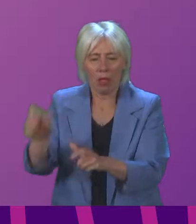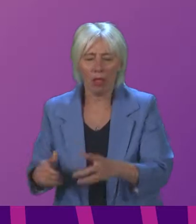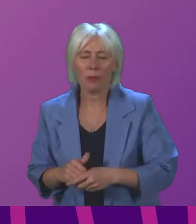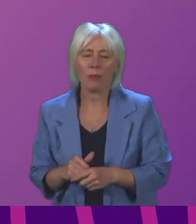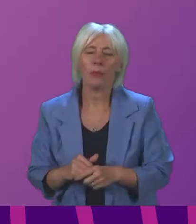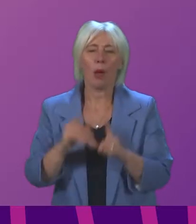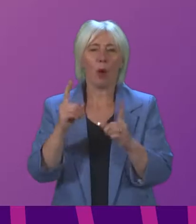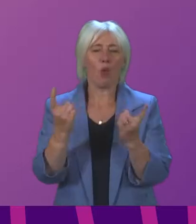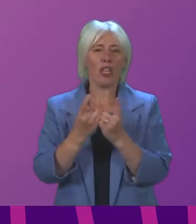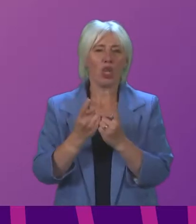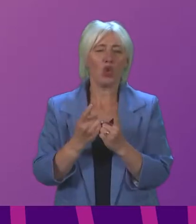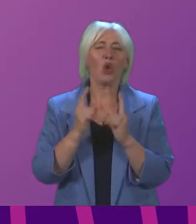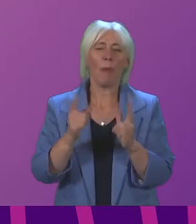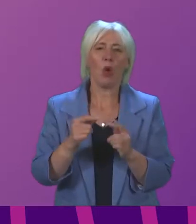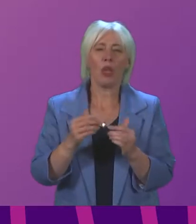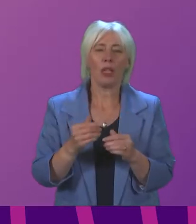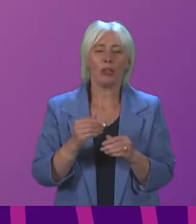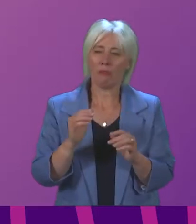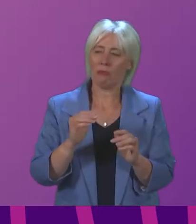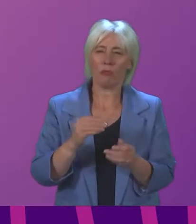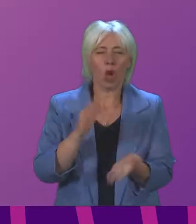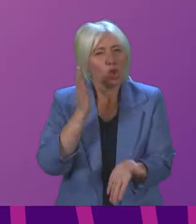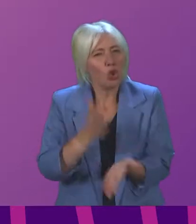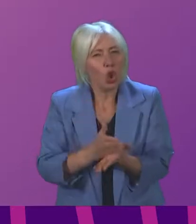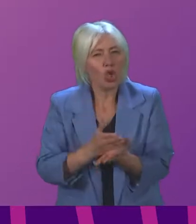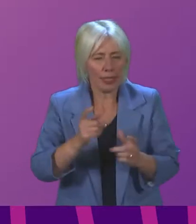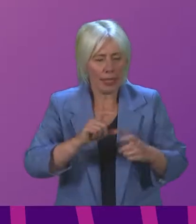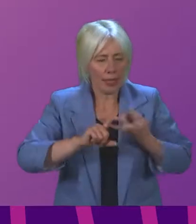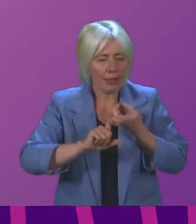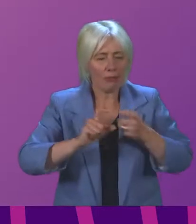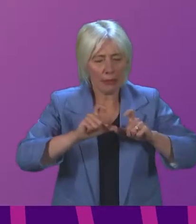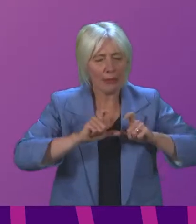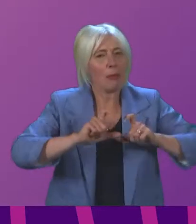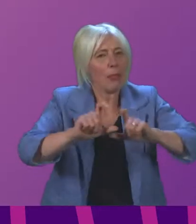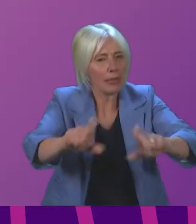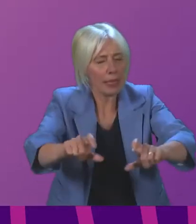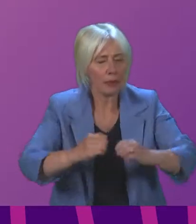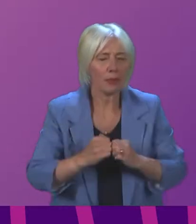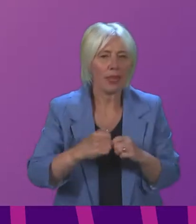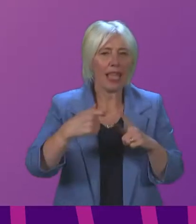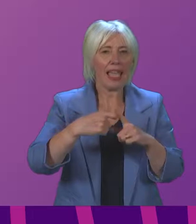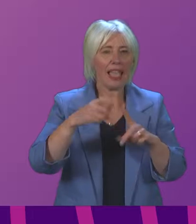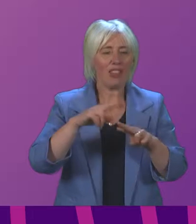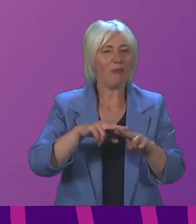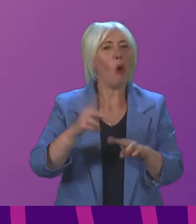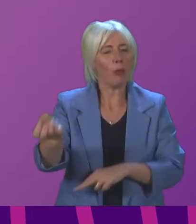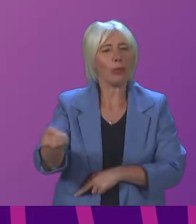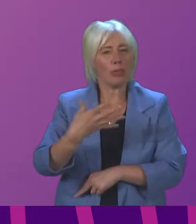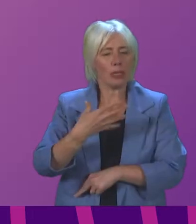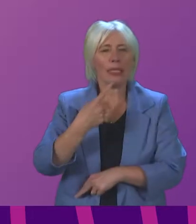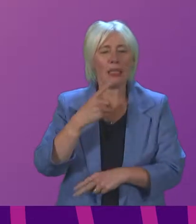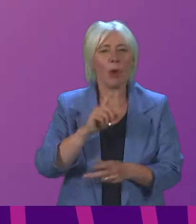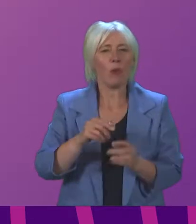relates to the provision of greater certainty and stability. I think these are the words that Kate Forbes used herself when it comes to economic